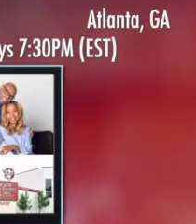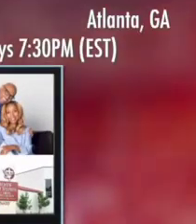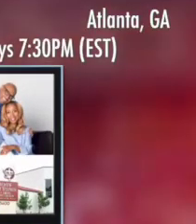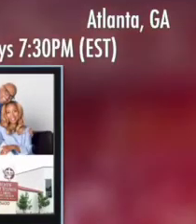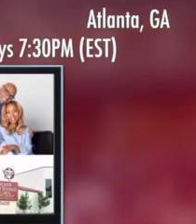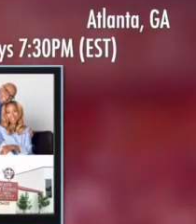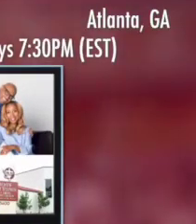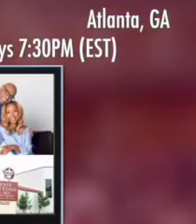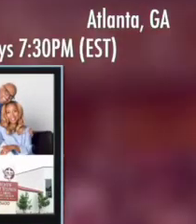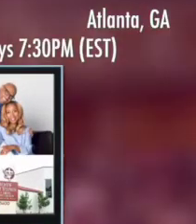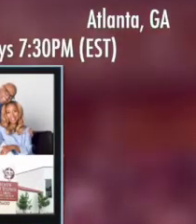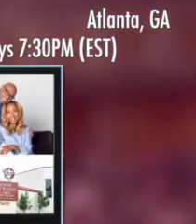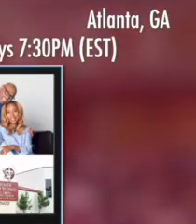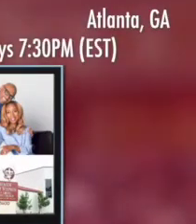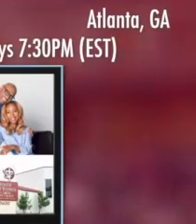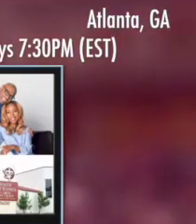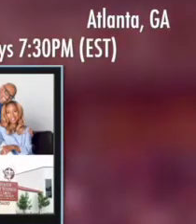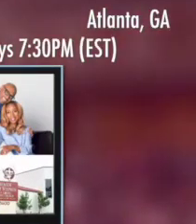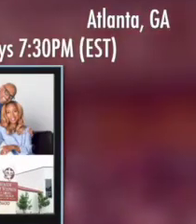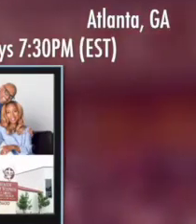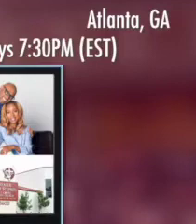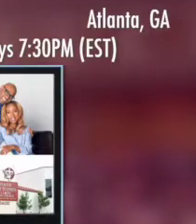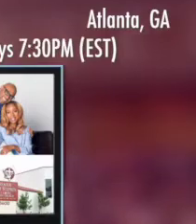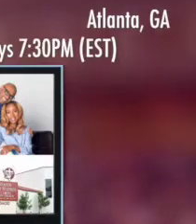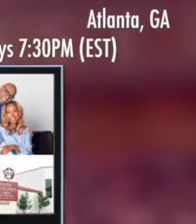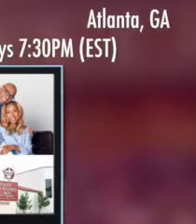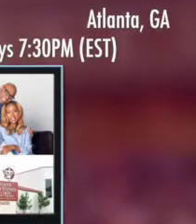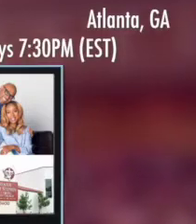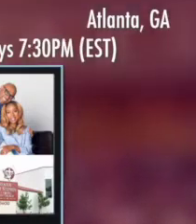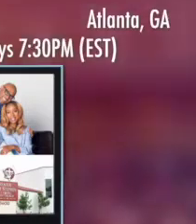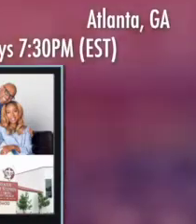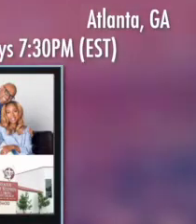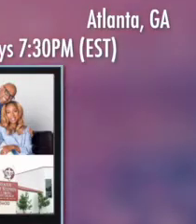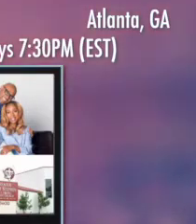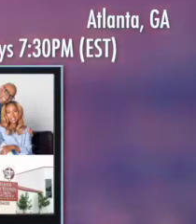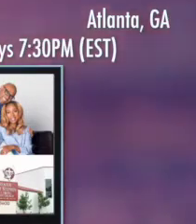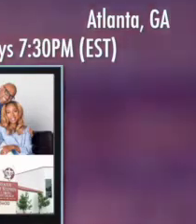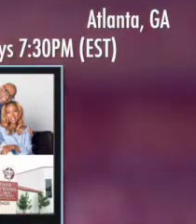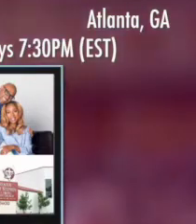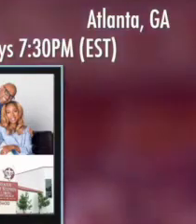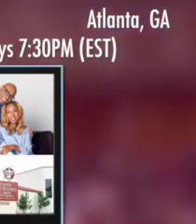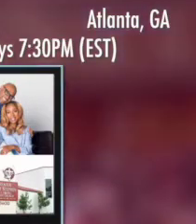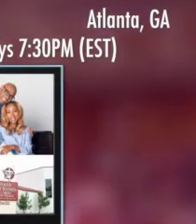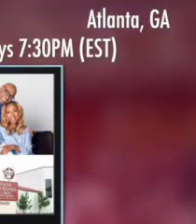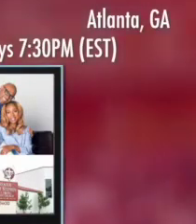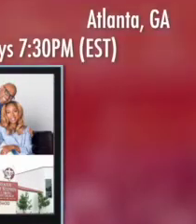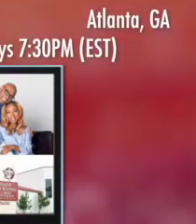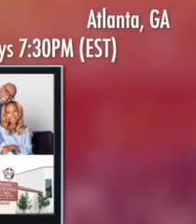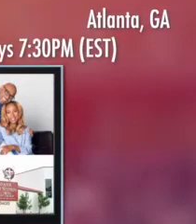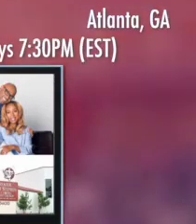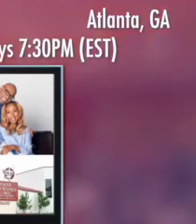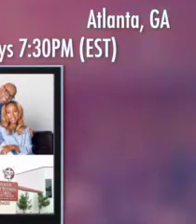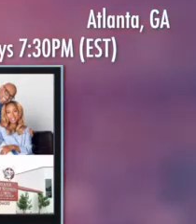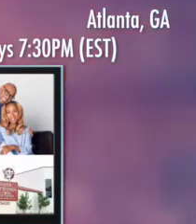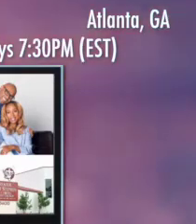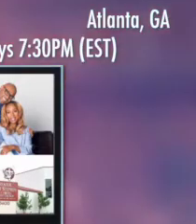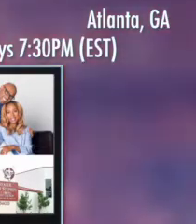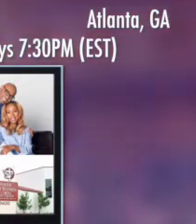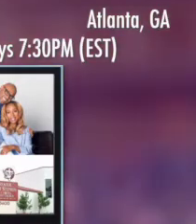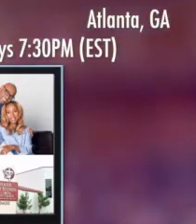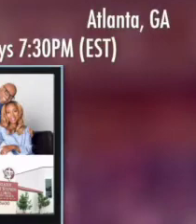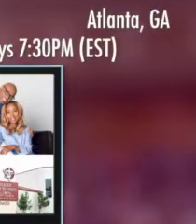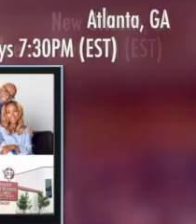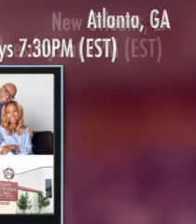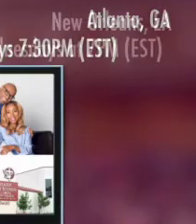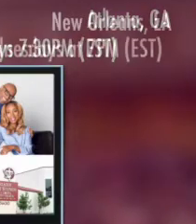in the sanctuary or join us virtual Sundays at 11 a.m. and Tuesdays at 7.30 p.m. Eastern Time from